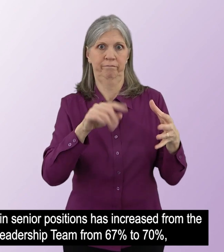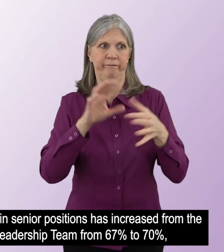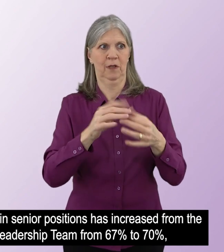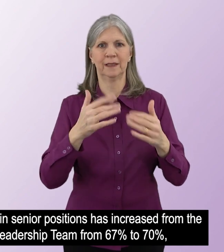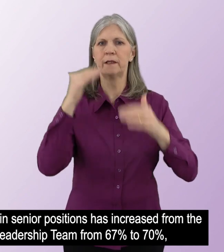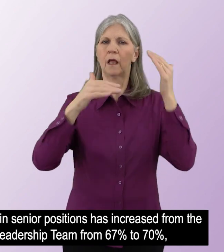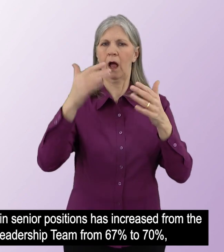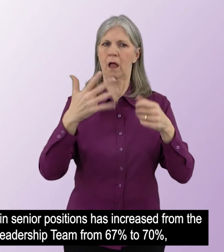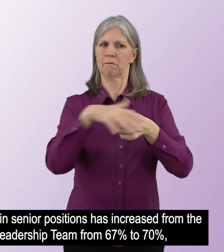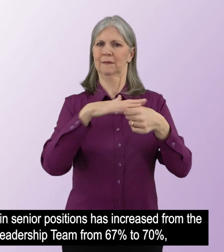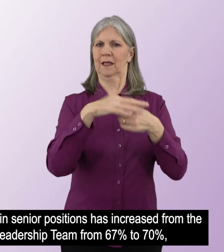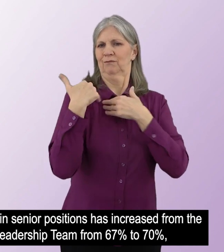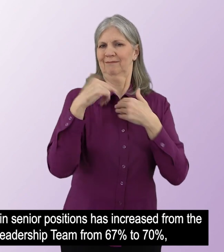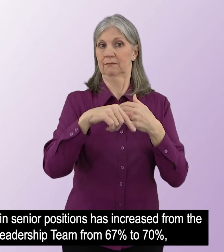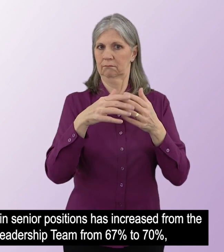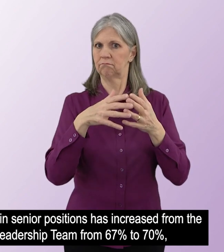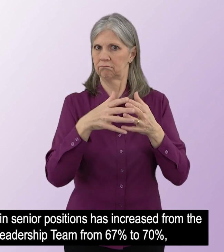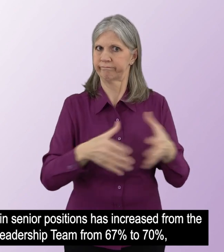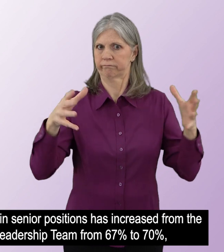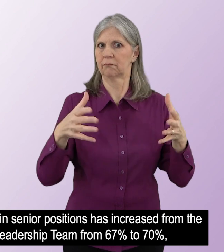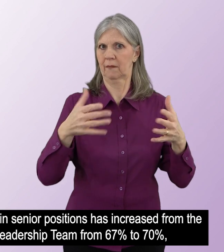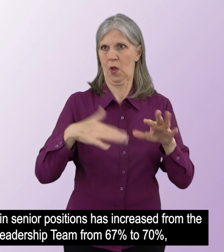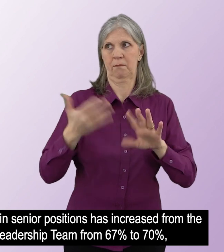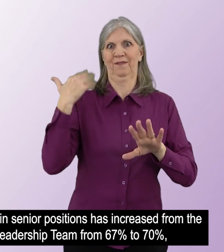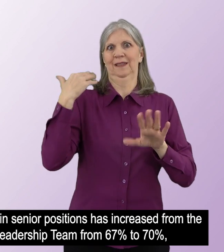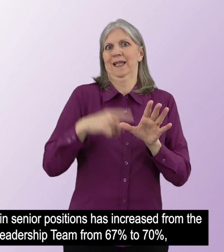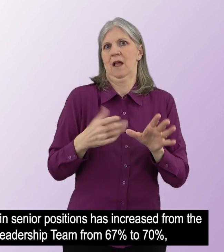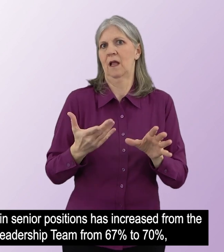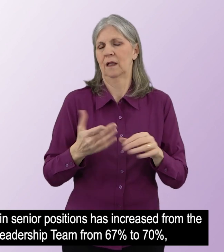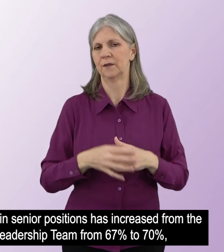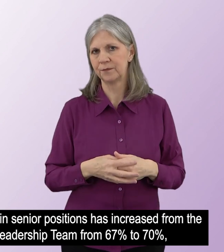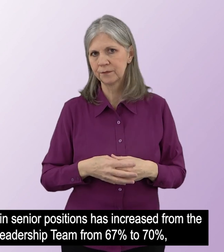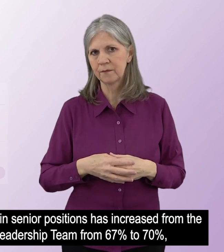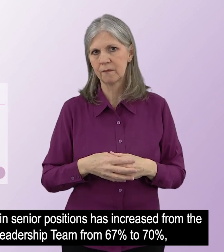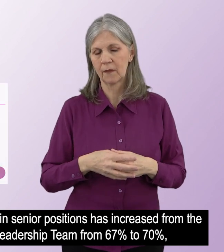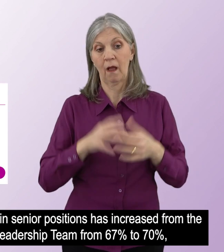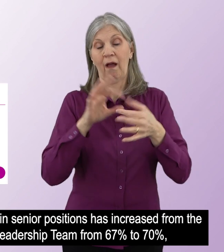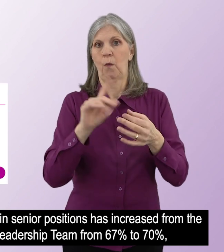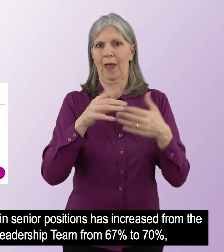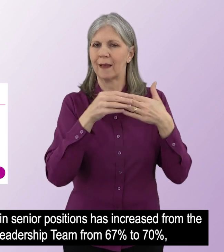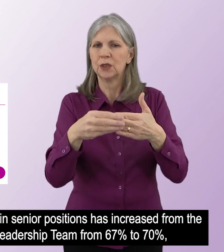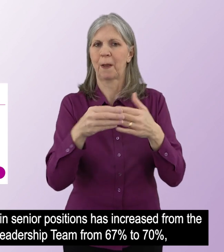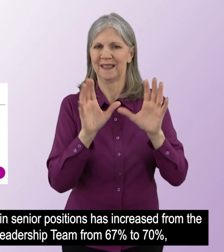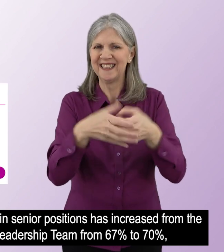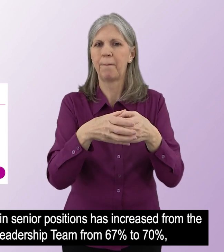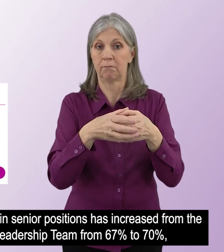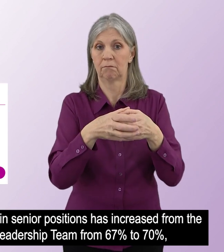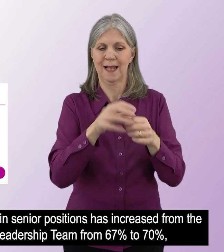The proportion of women in senior positions has increased from the previous year, at leadership team from 67